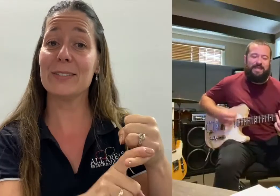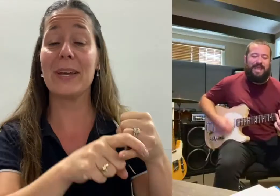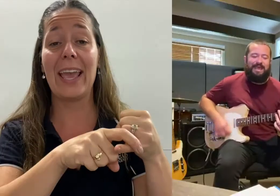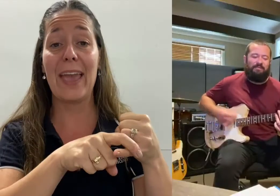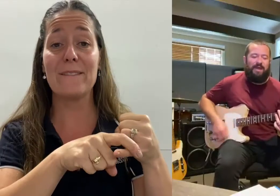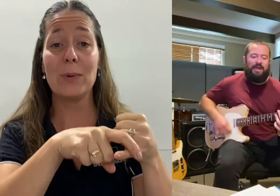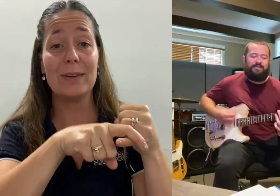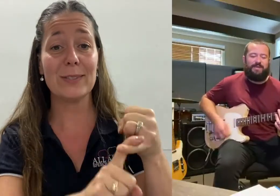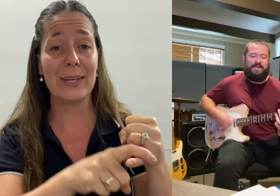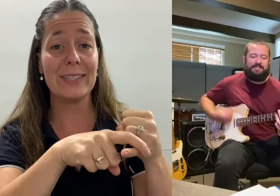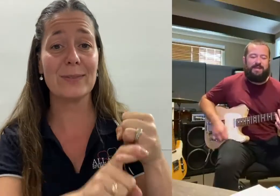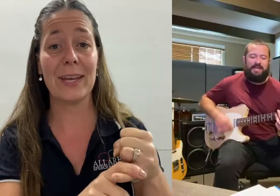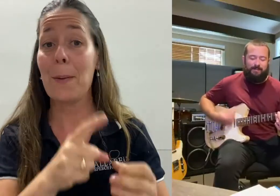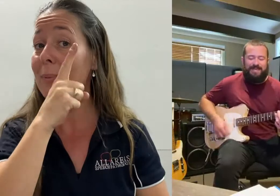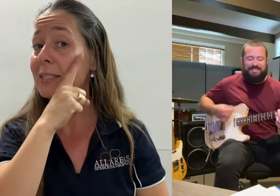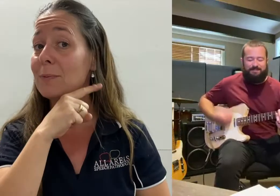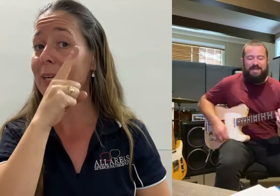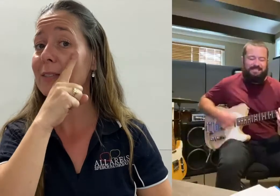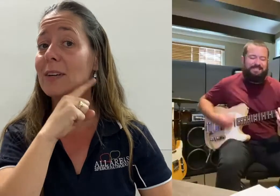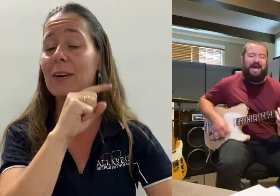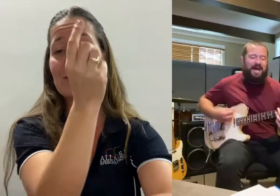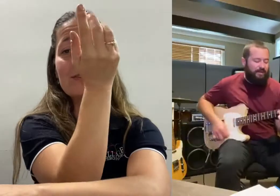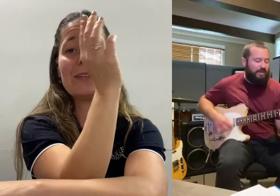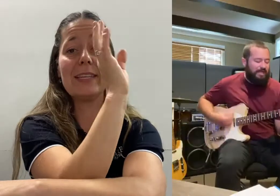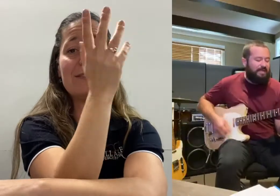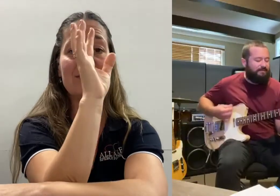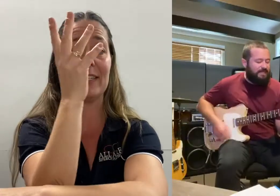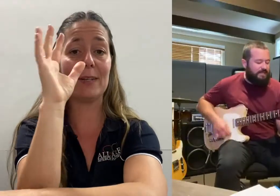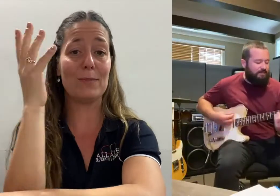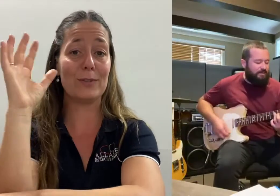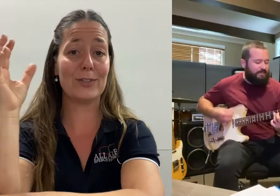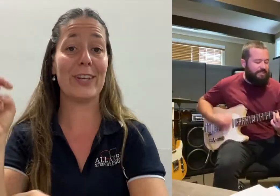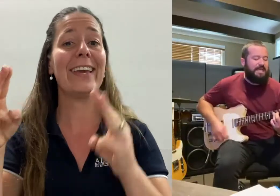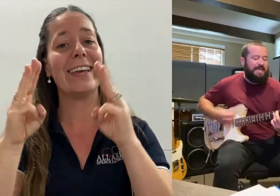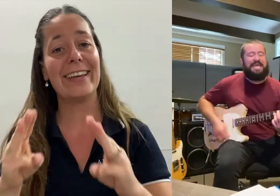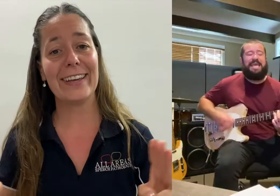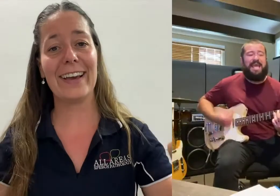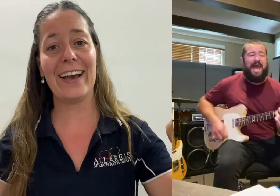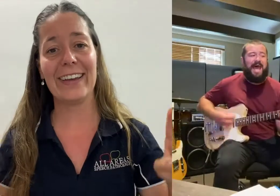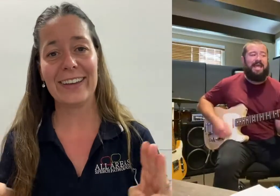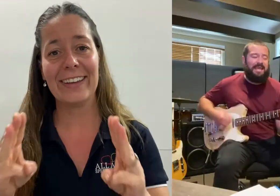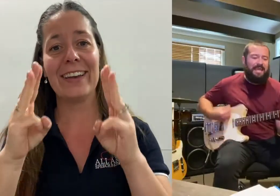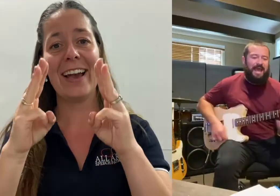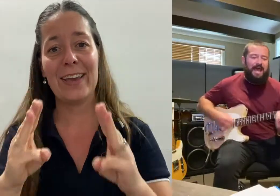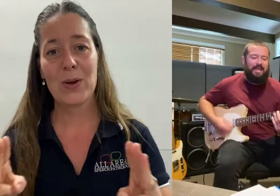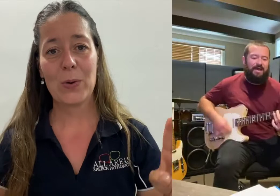a swing, everywhere a swing, swing. This little dog lives in the bush. E, I, E, I, O.